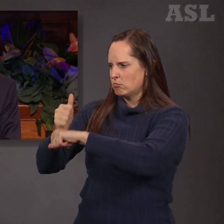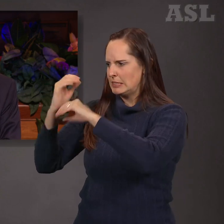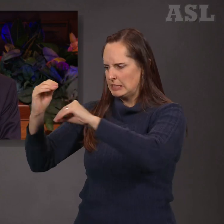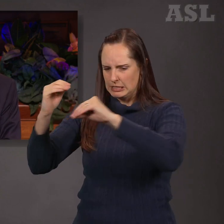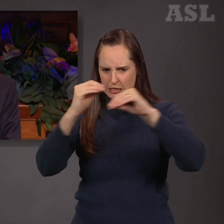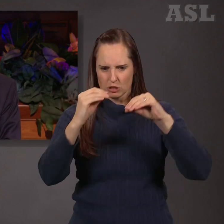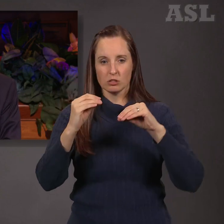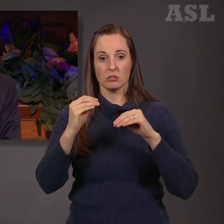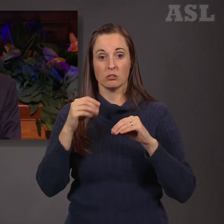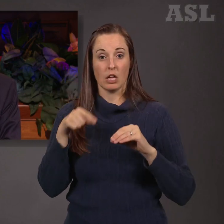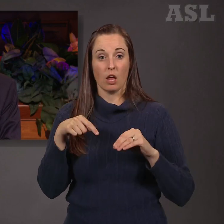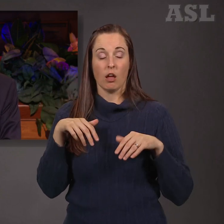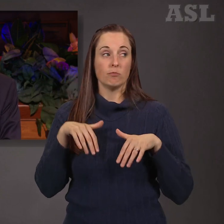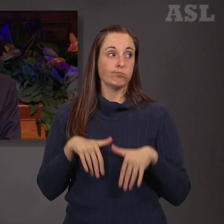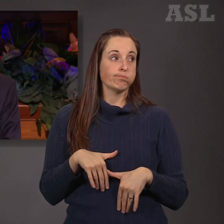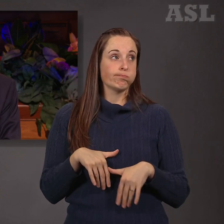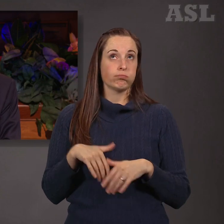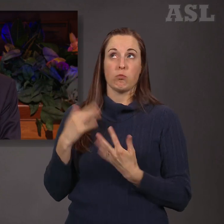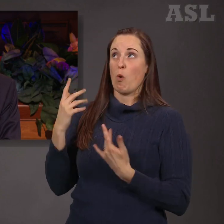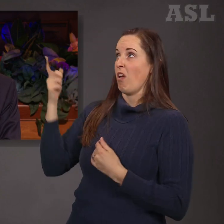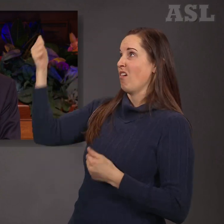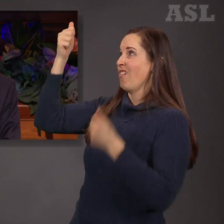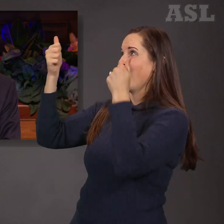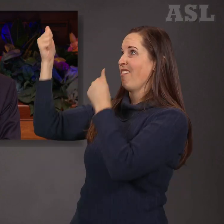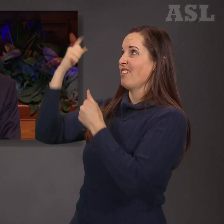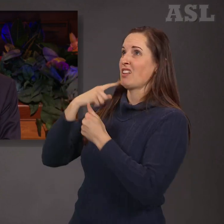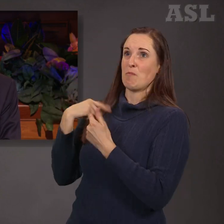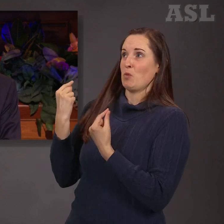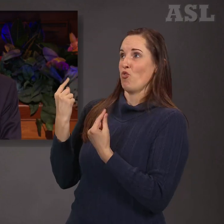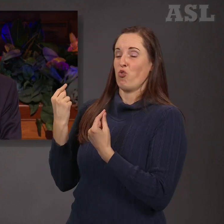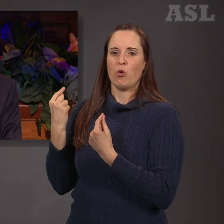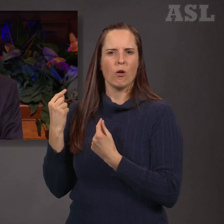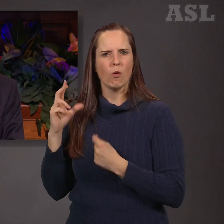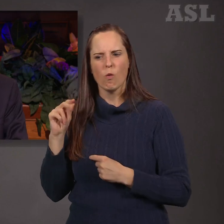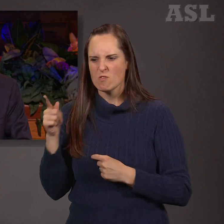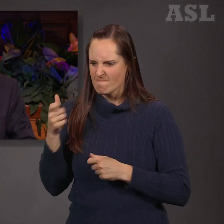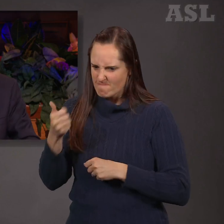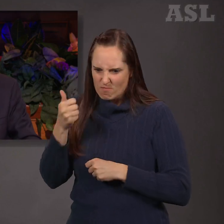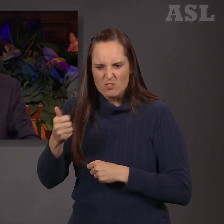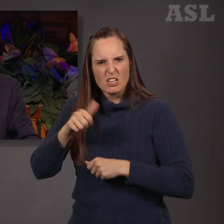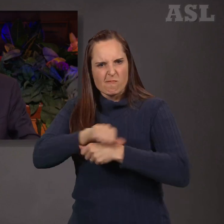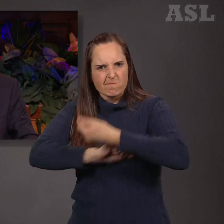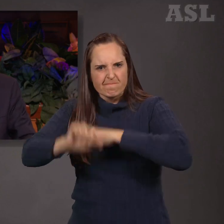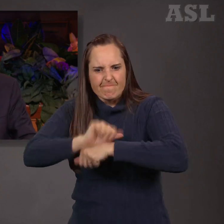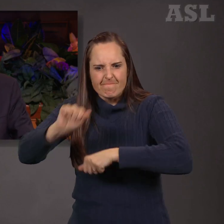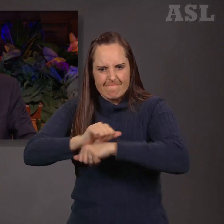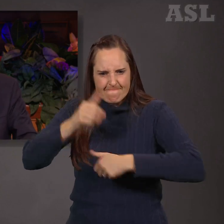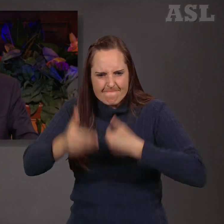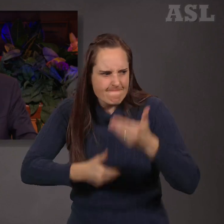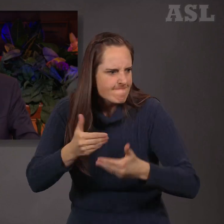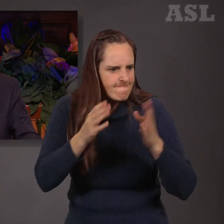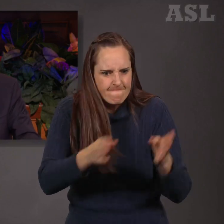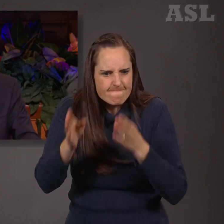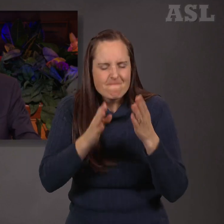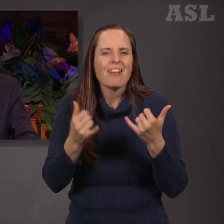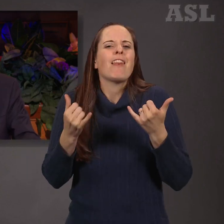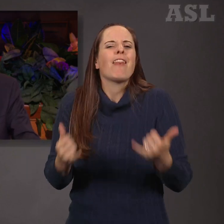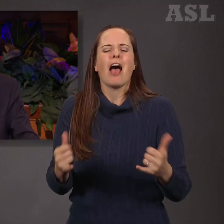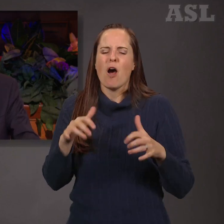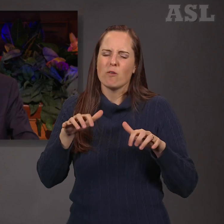direct, but personally led efforts that have provided learning opportunities for thousands of primary school